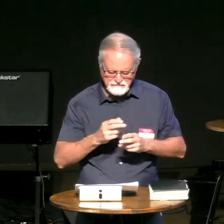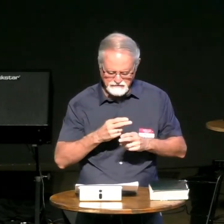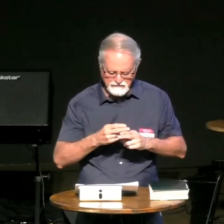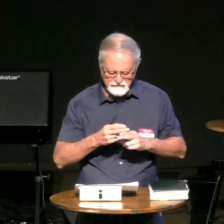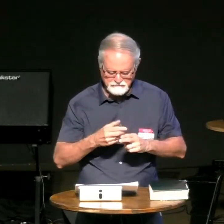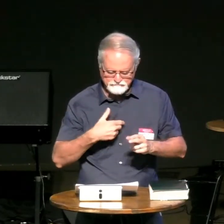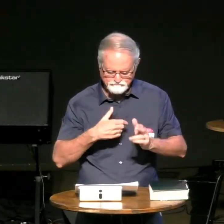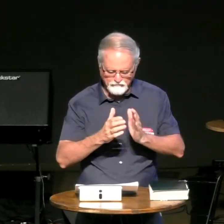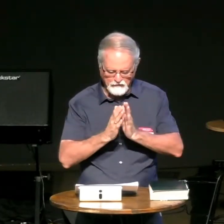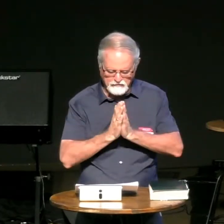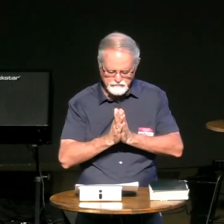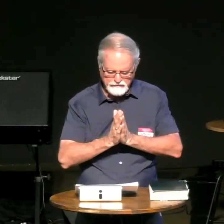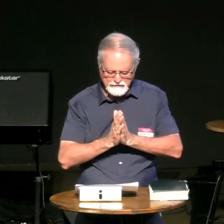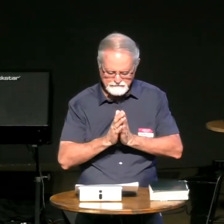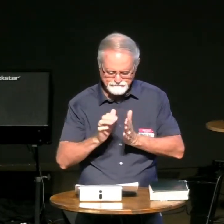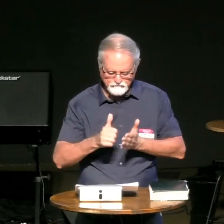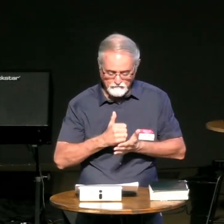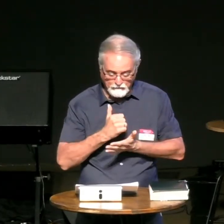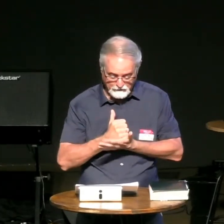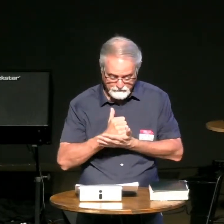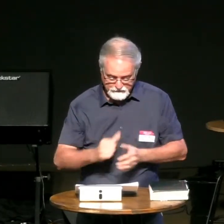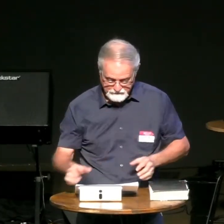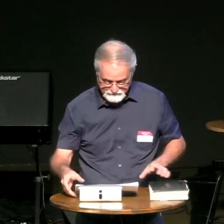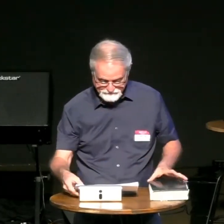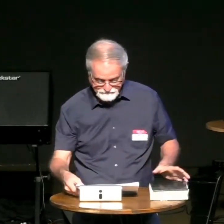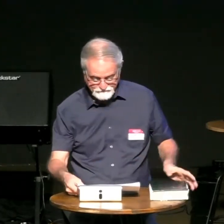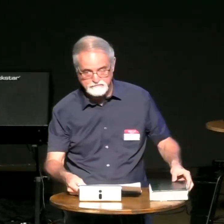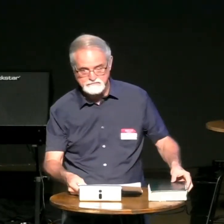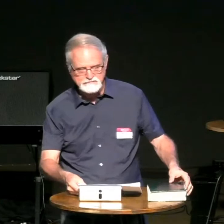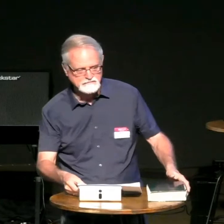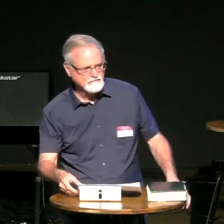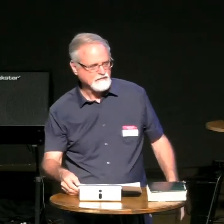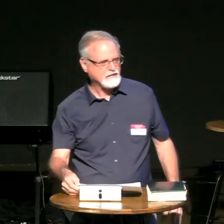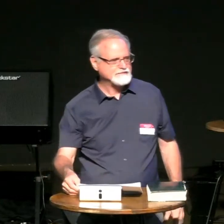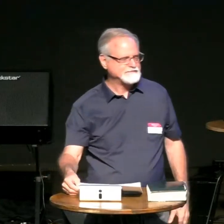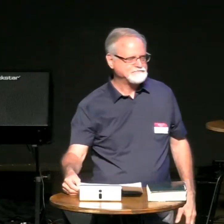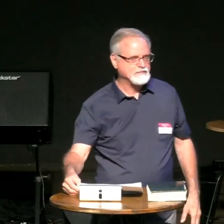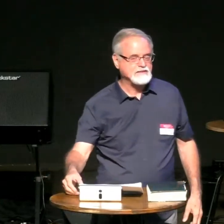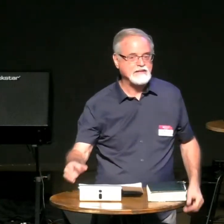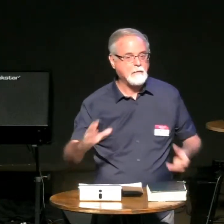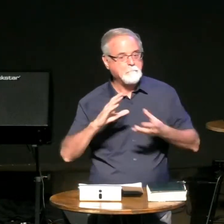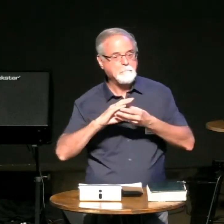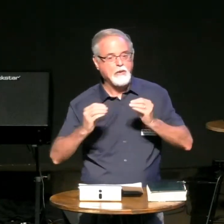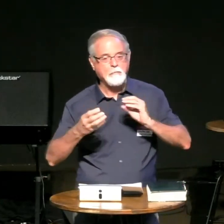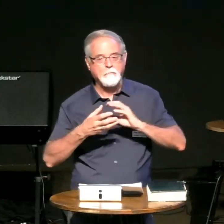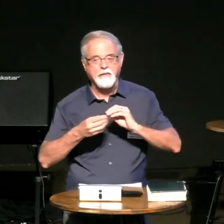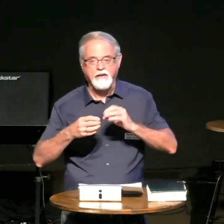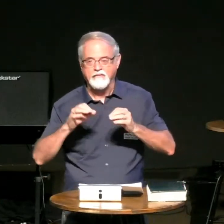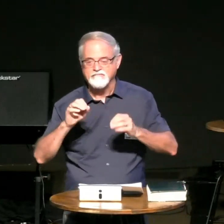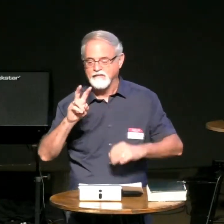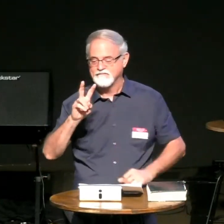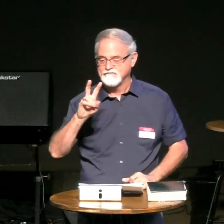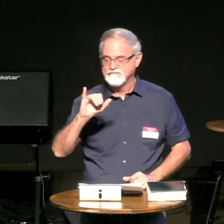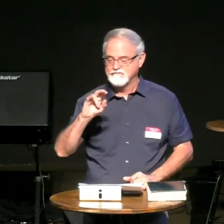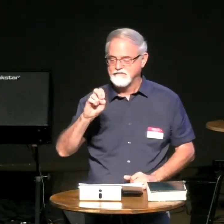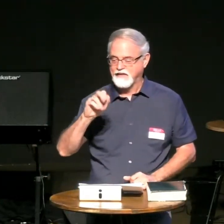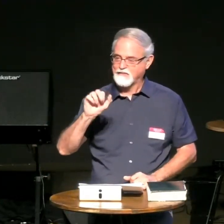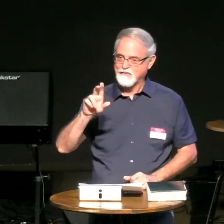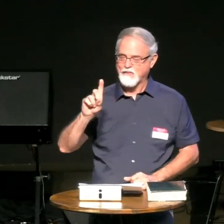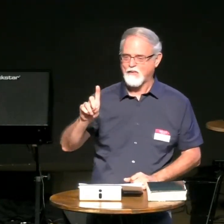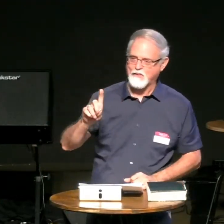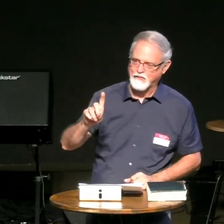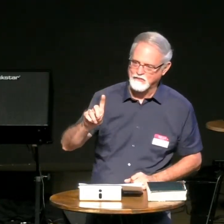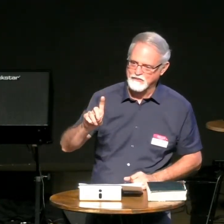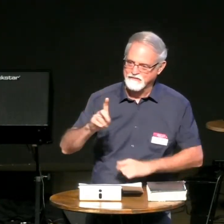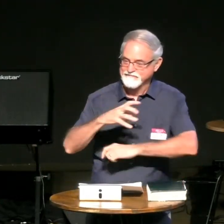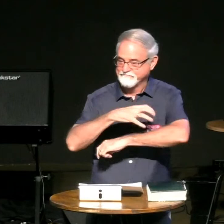you again always in jesus's name amen so i'm